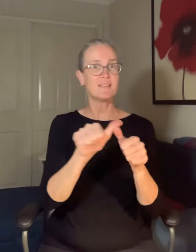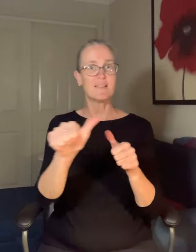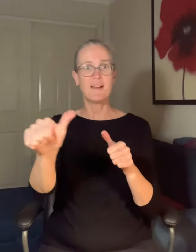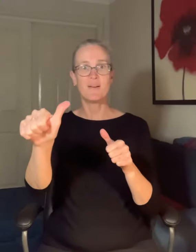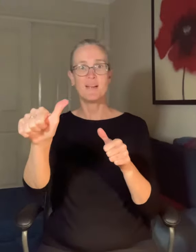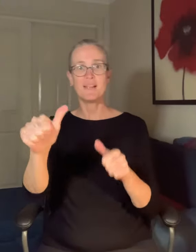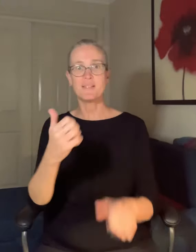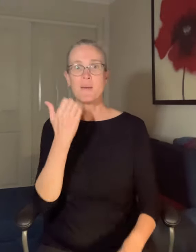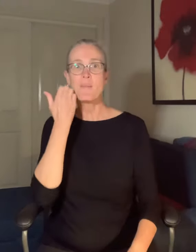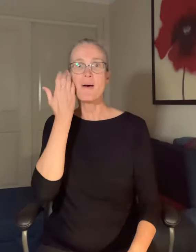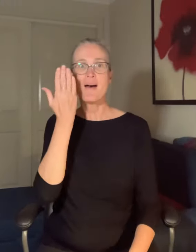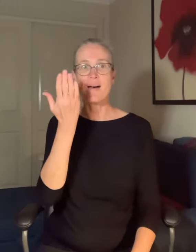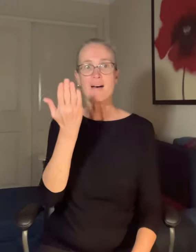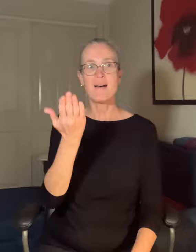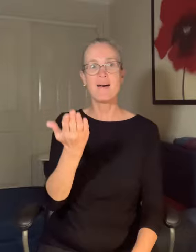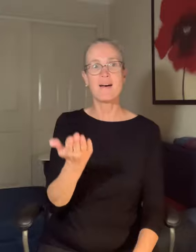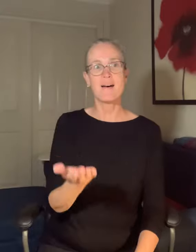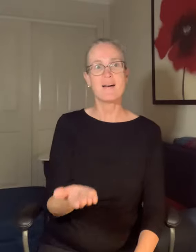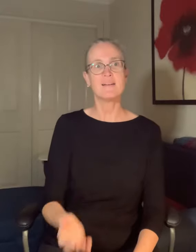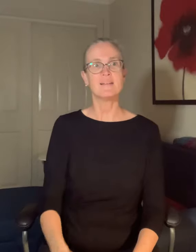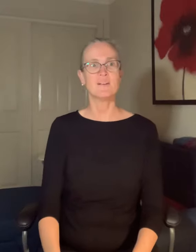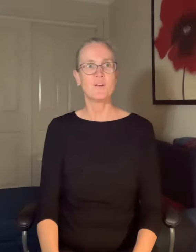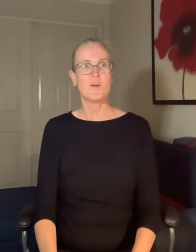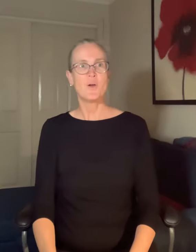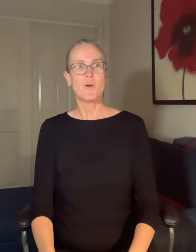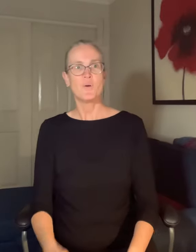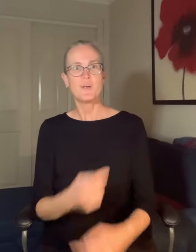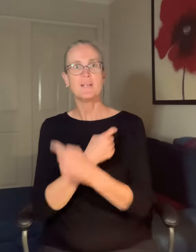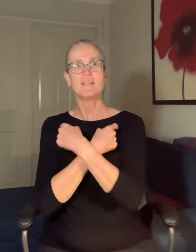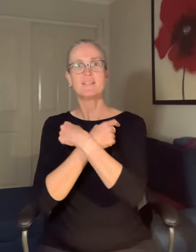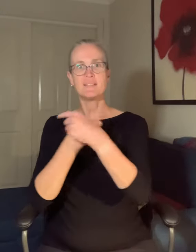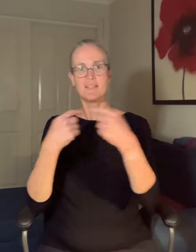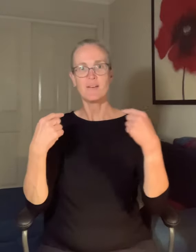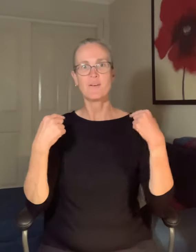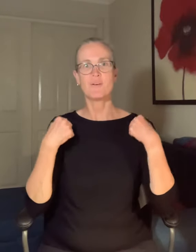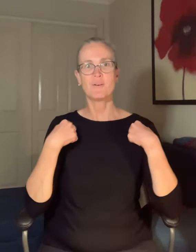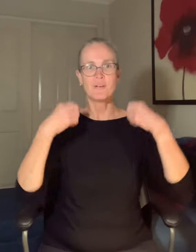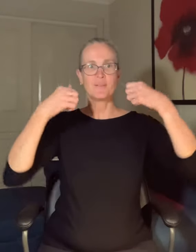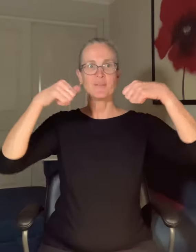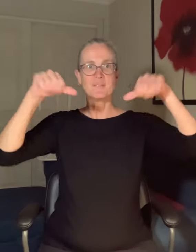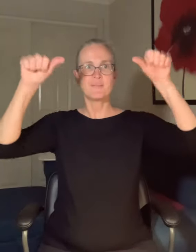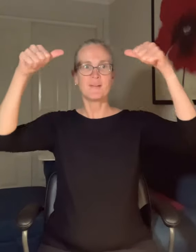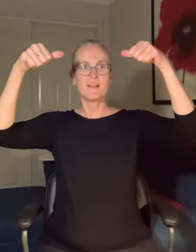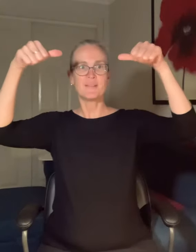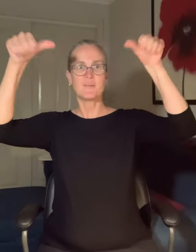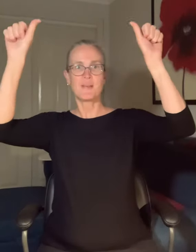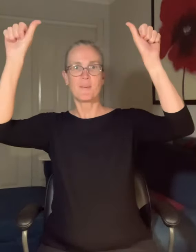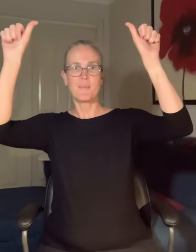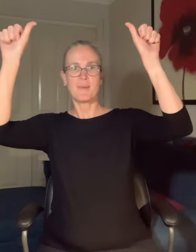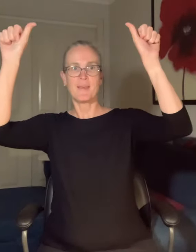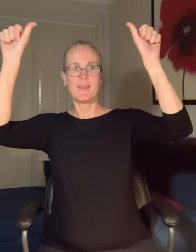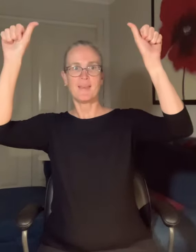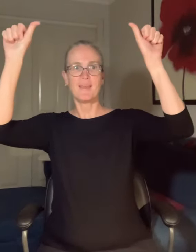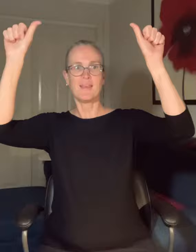raise them up, see us all do the best we can be,